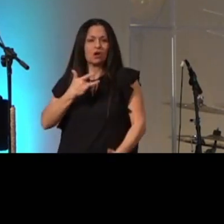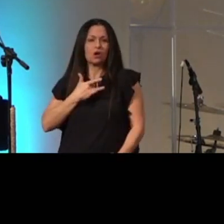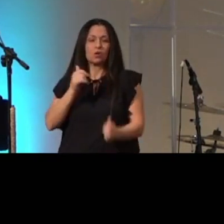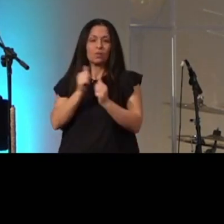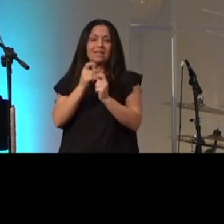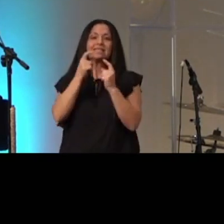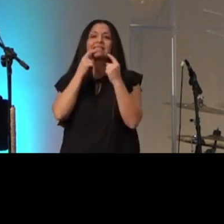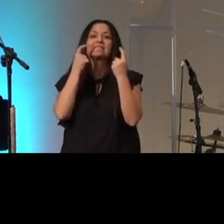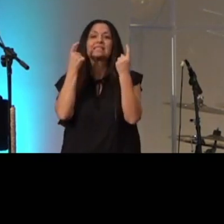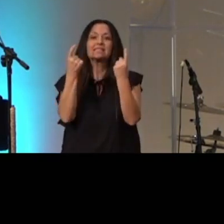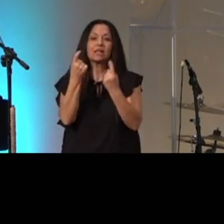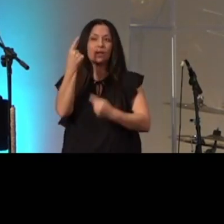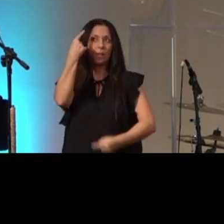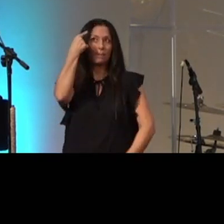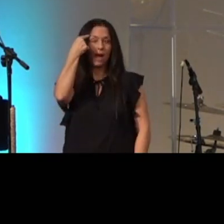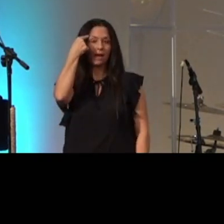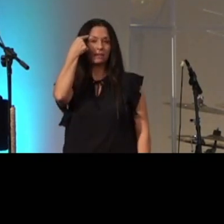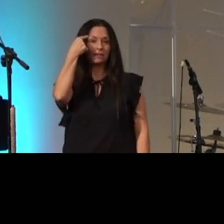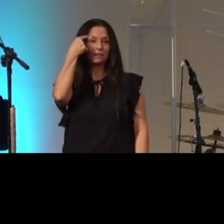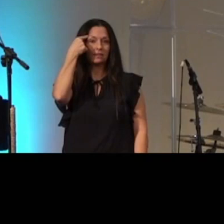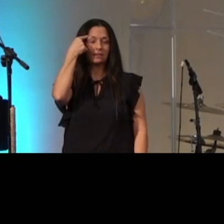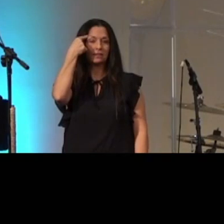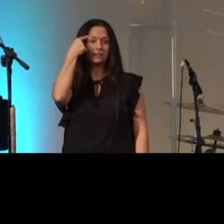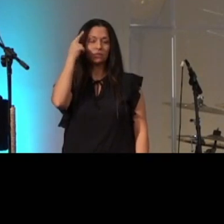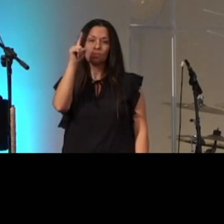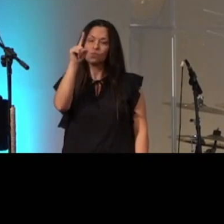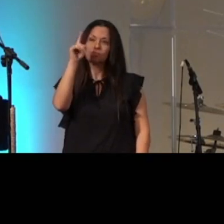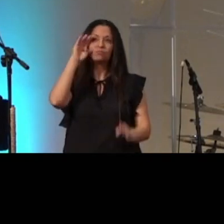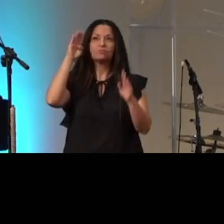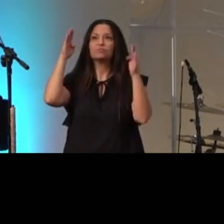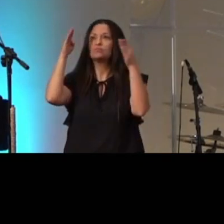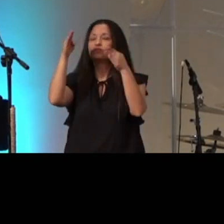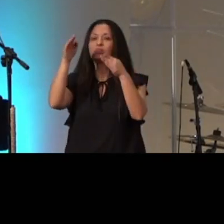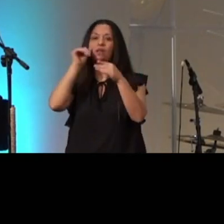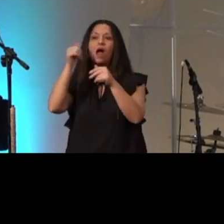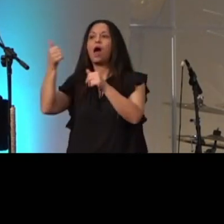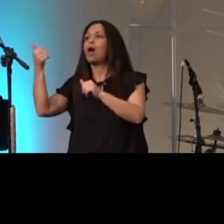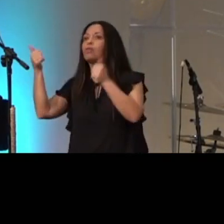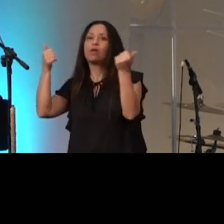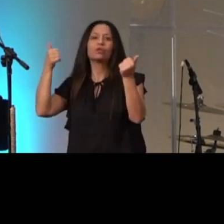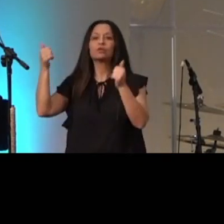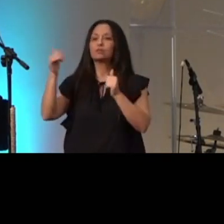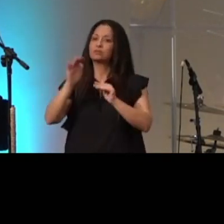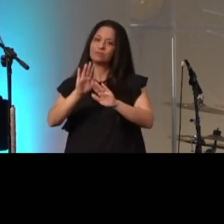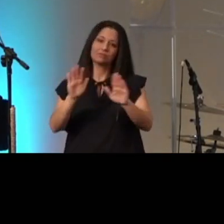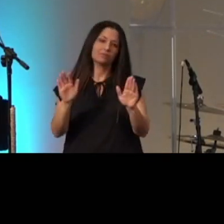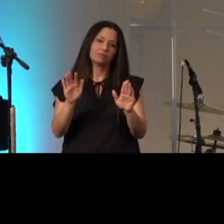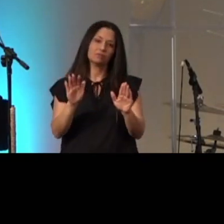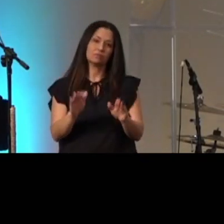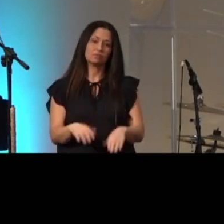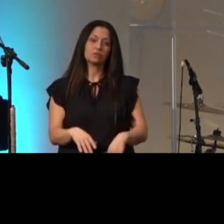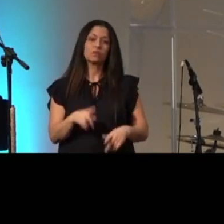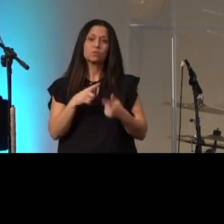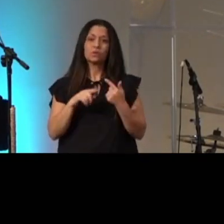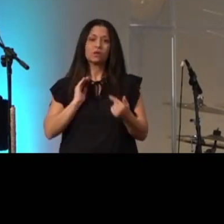mindedness so what's our response well it's just like David's in Psalm 51